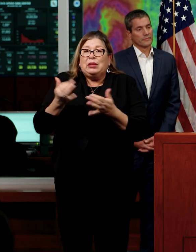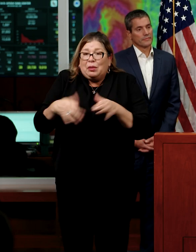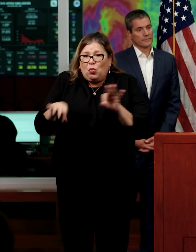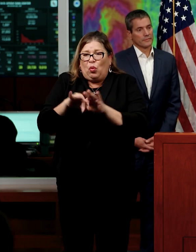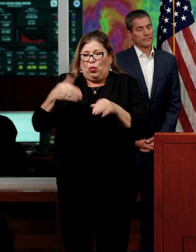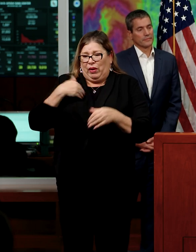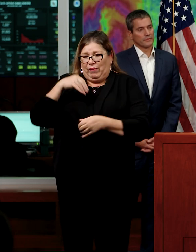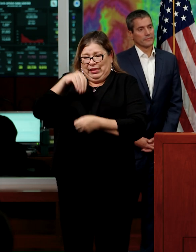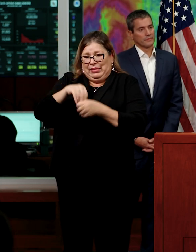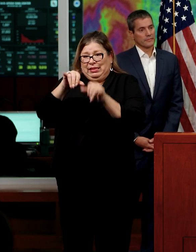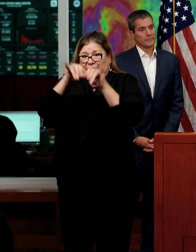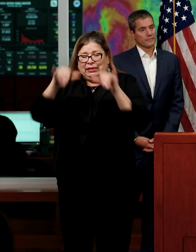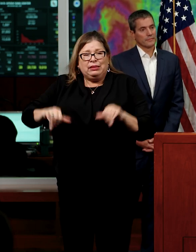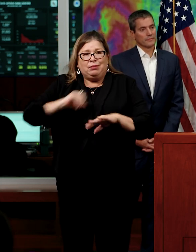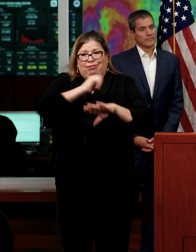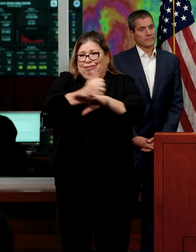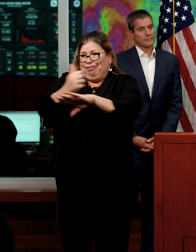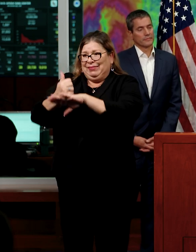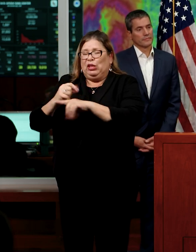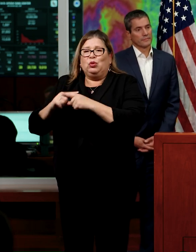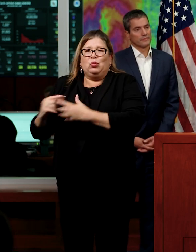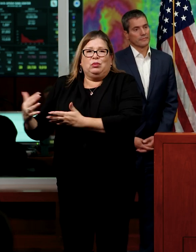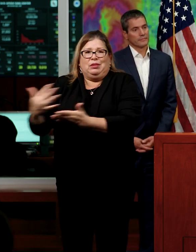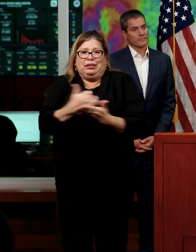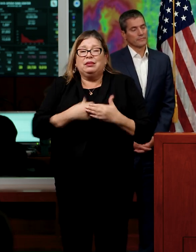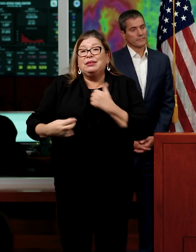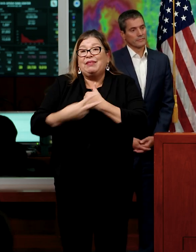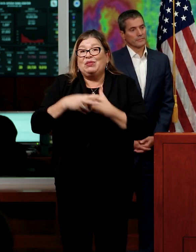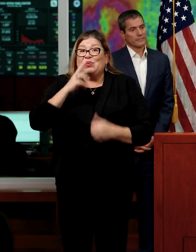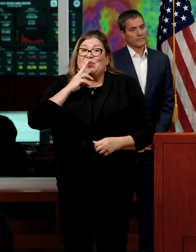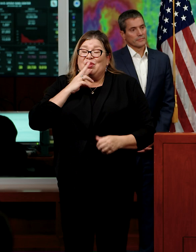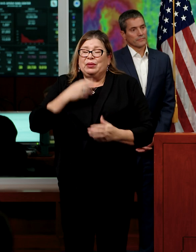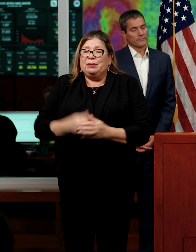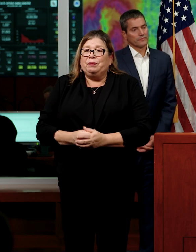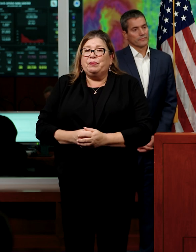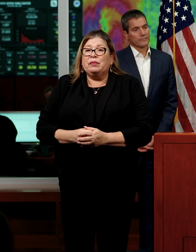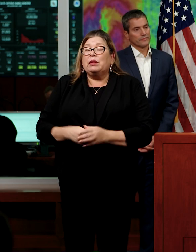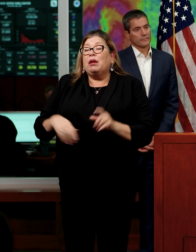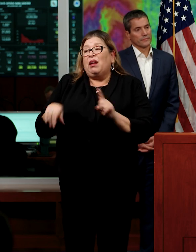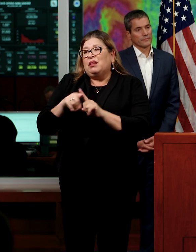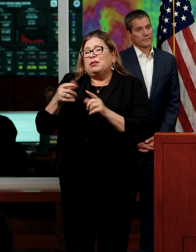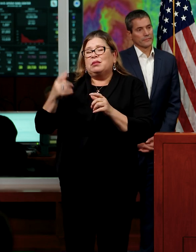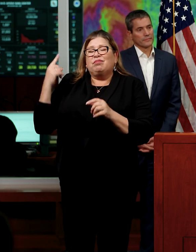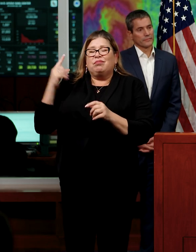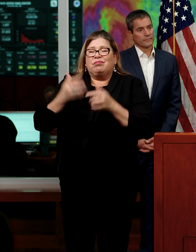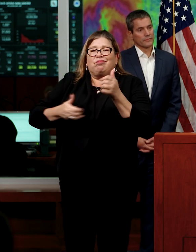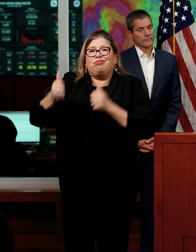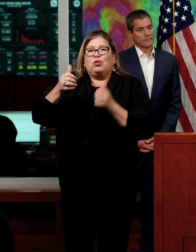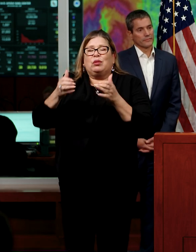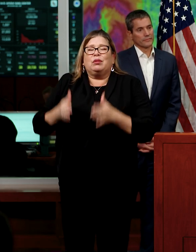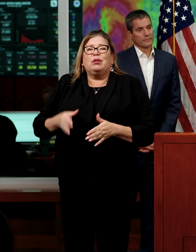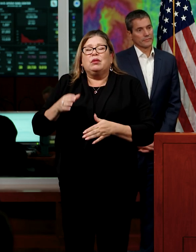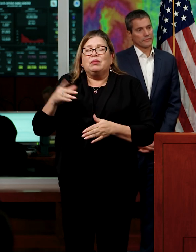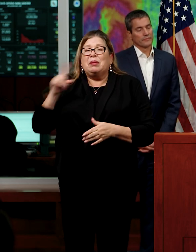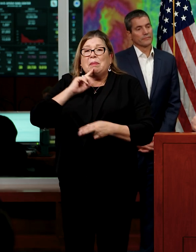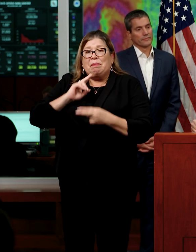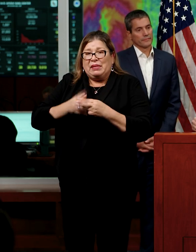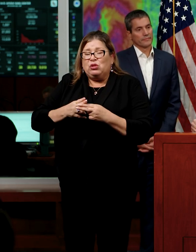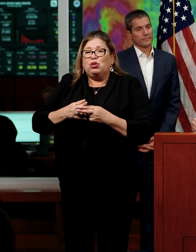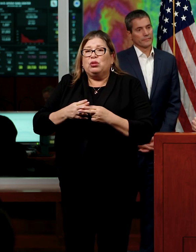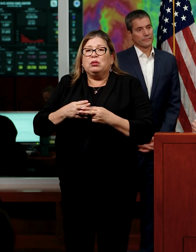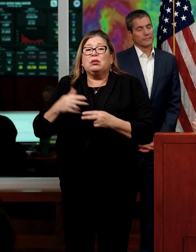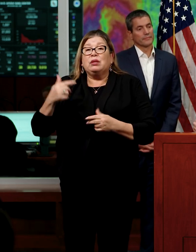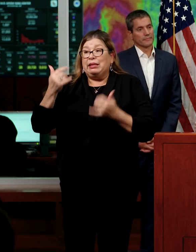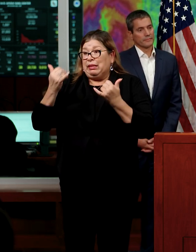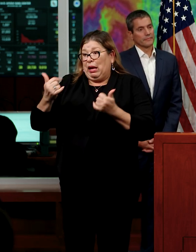infrastructure in place to capture it. As Secretary Crofit mentioned, we are moving a lot more water right now than we were